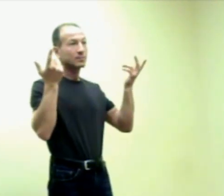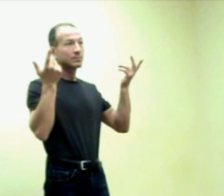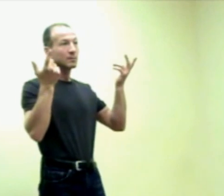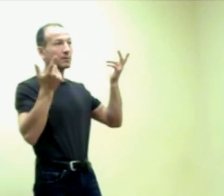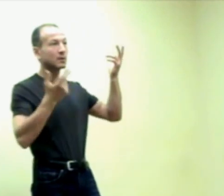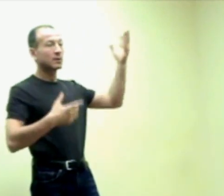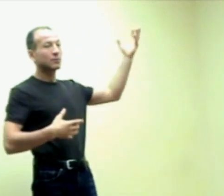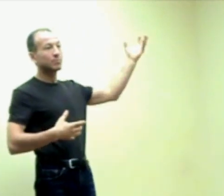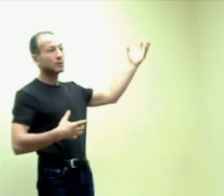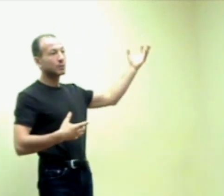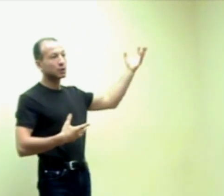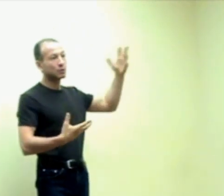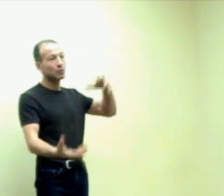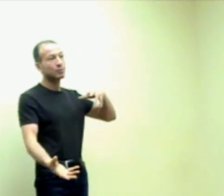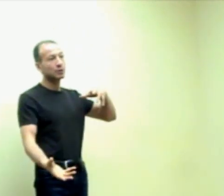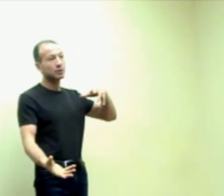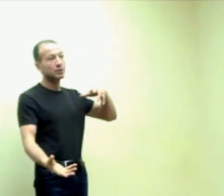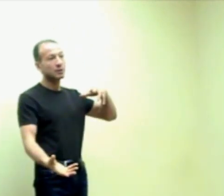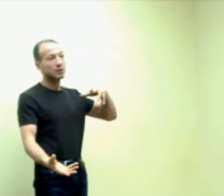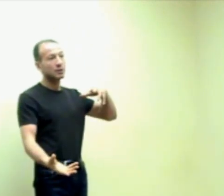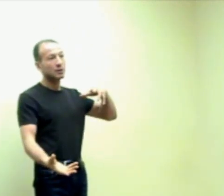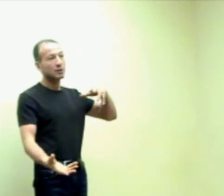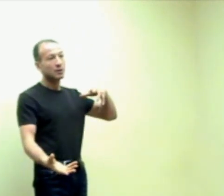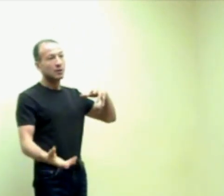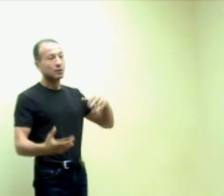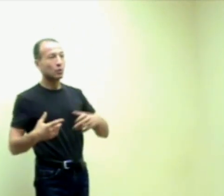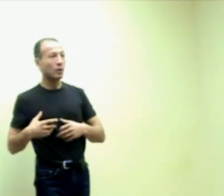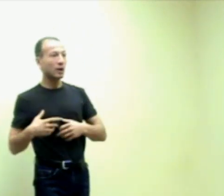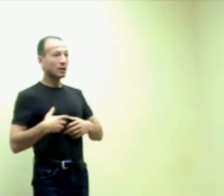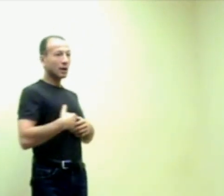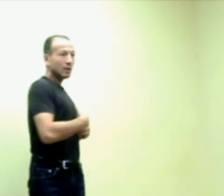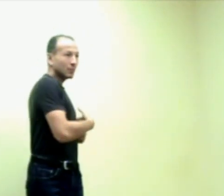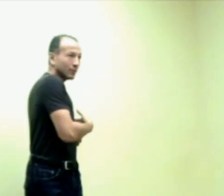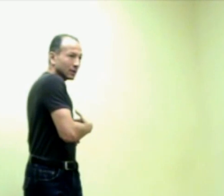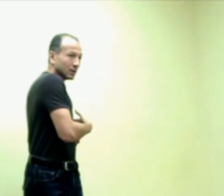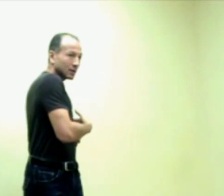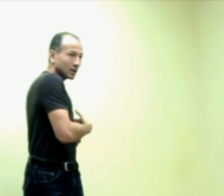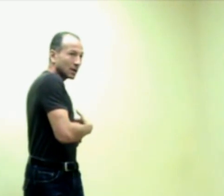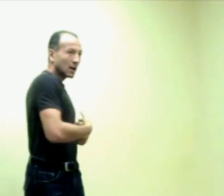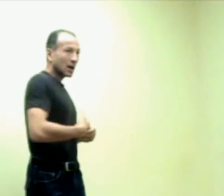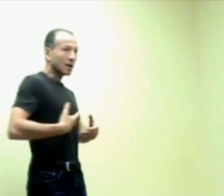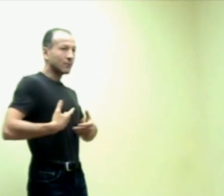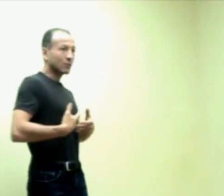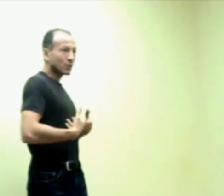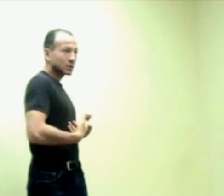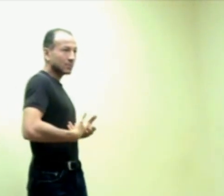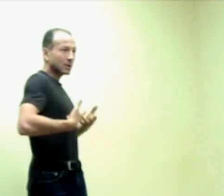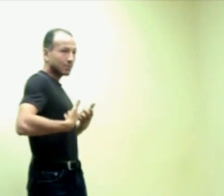remember from big pressure to small pressure so when I'm moving I am forcing my